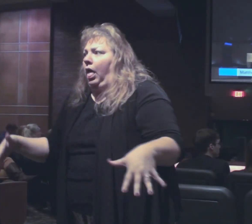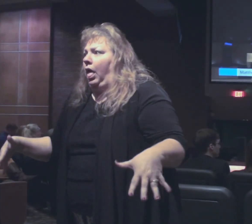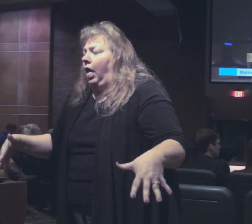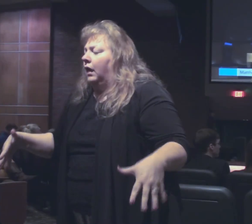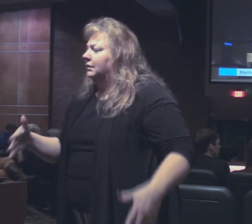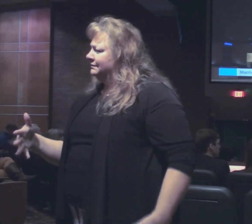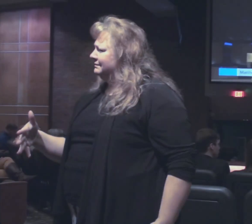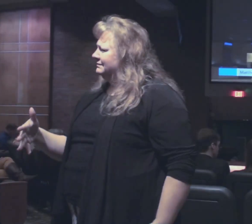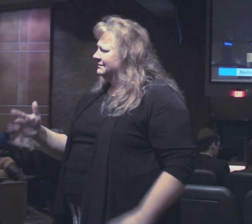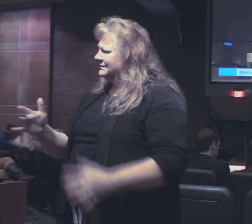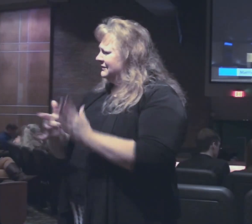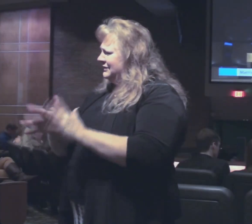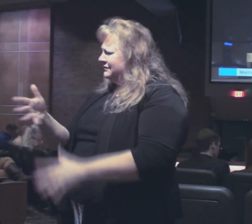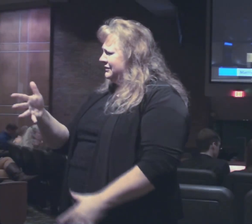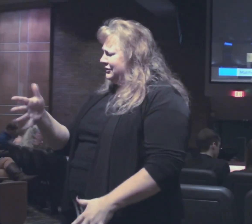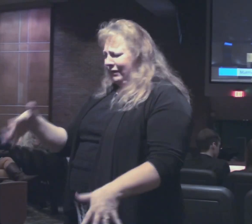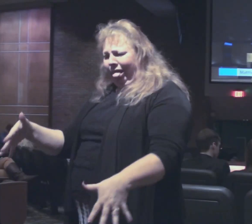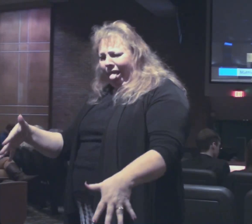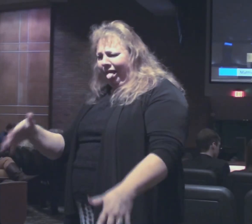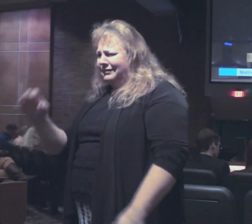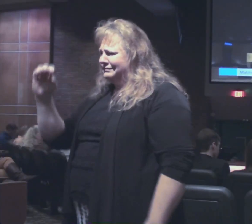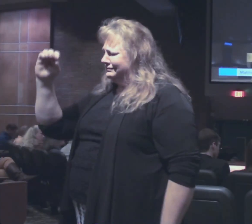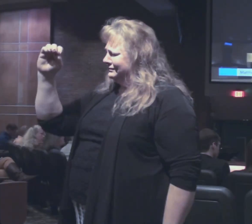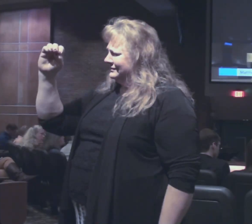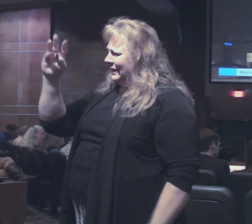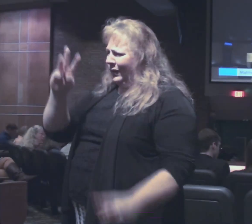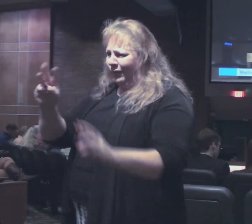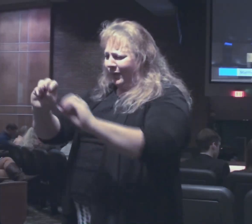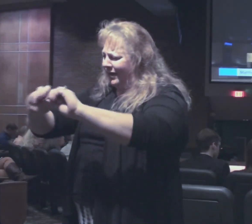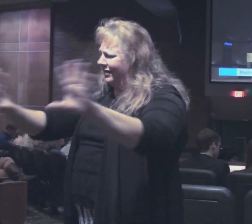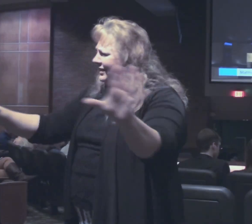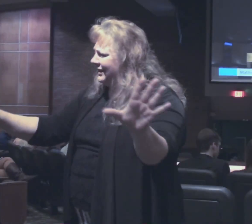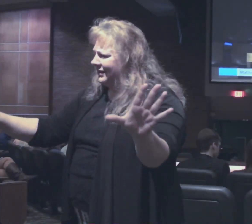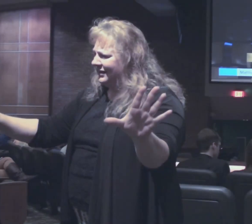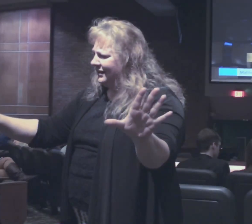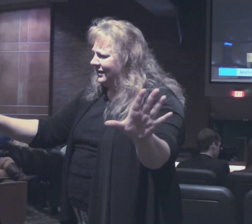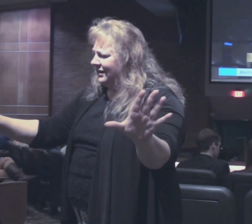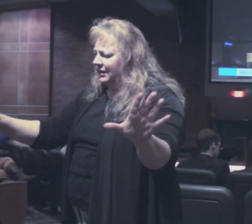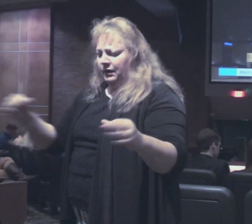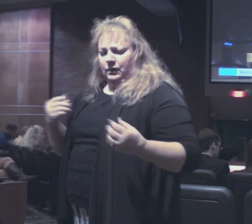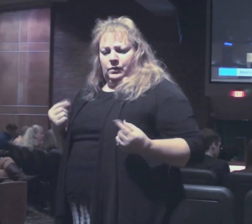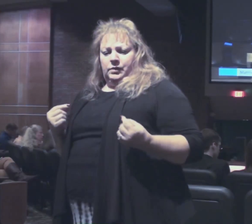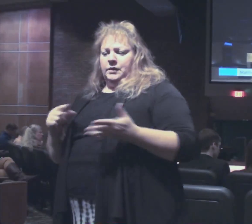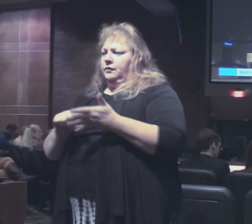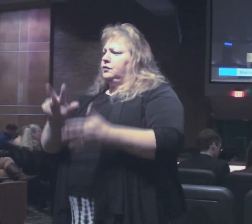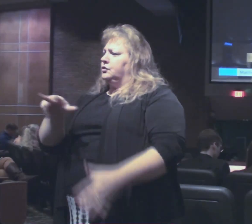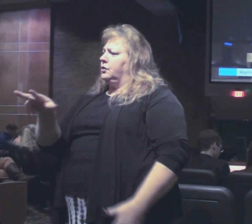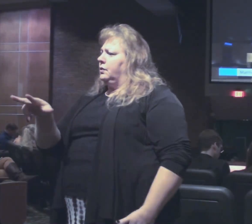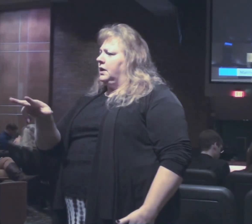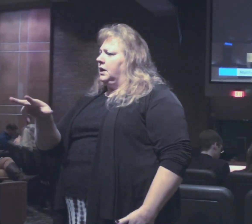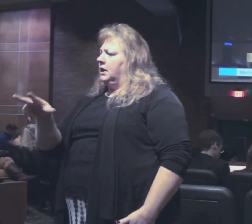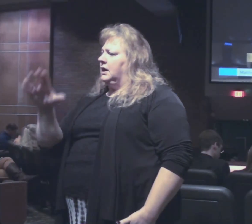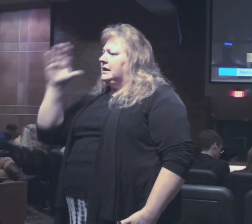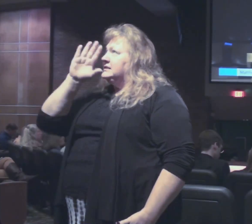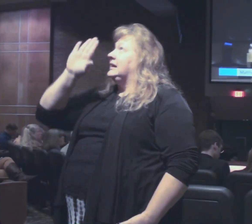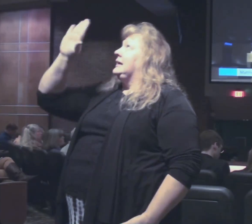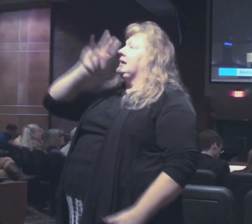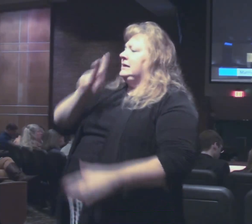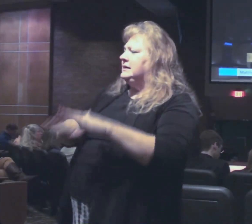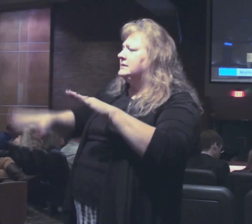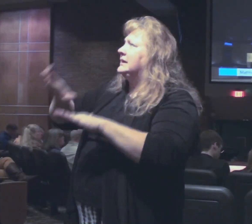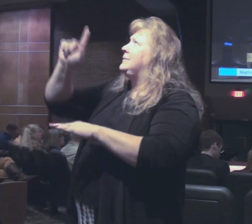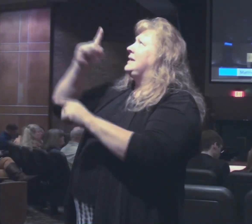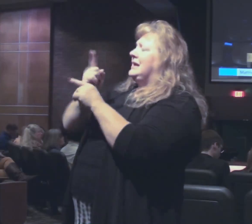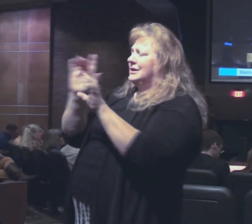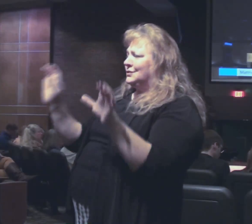Jesus says, don't worry about these things. What should we do? Verse 33. Seek first his kingdom, his